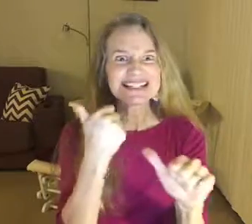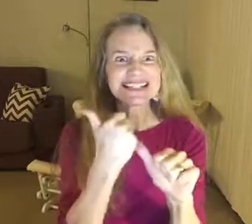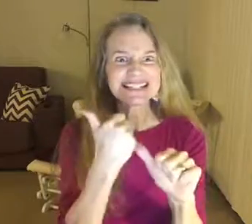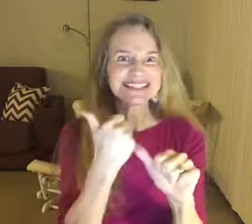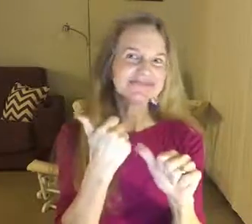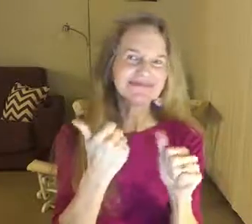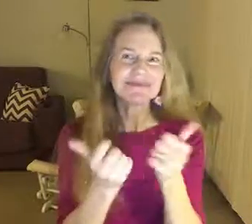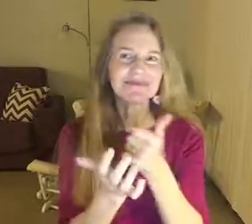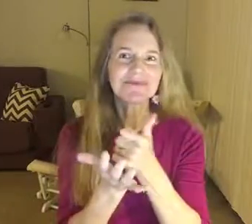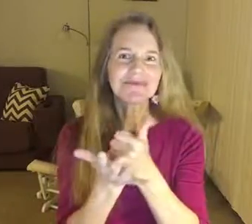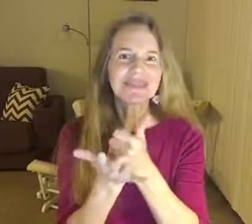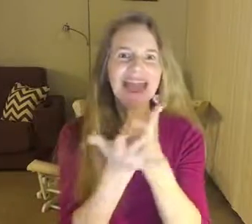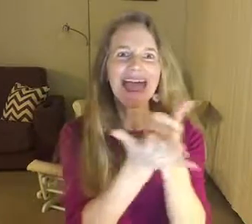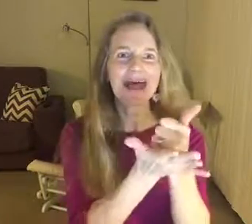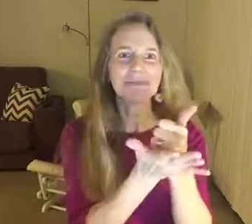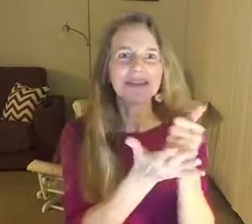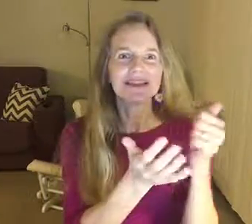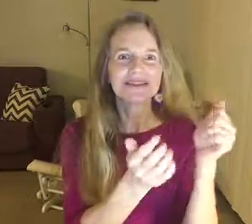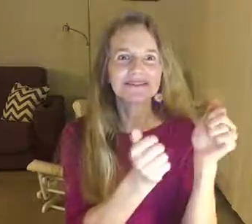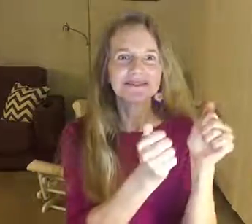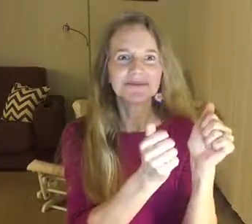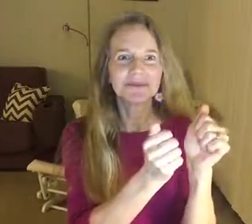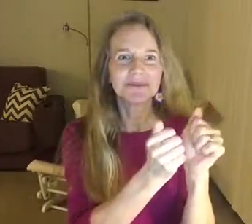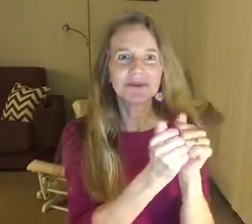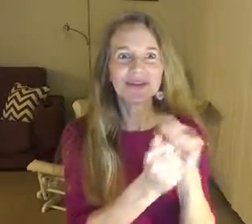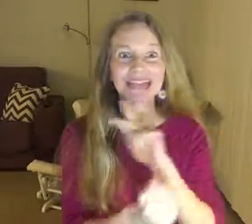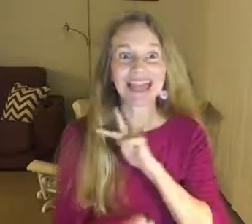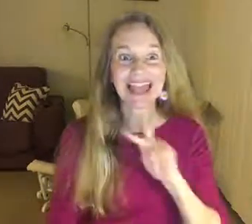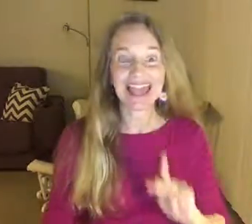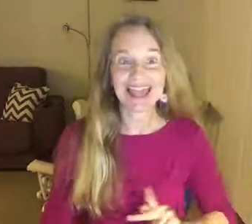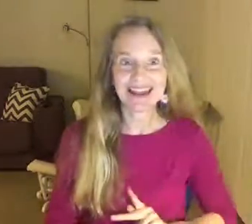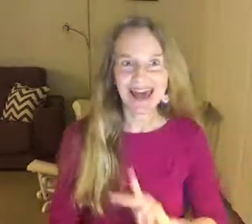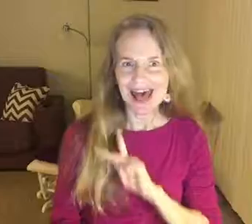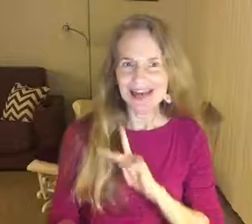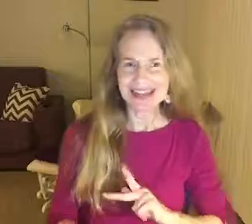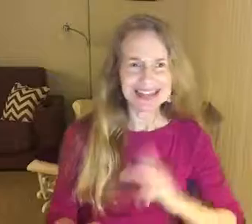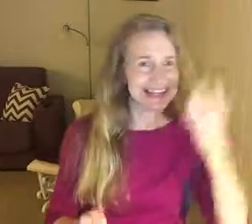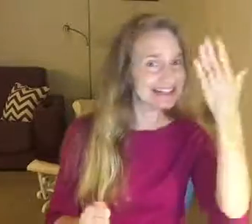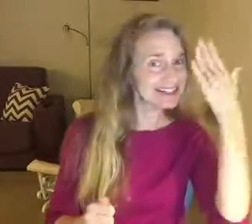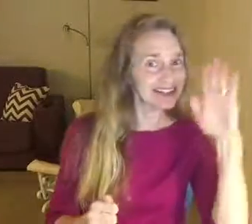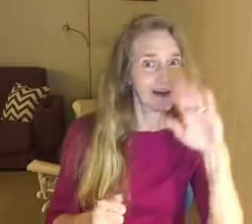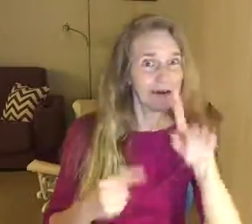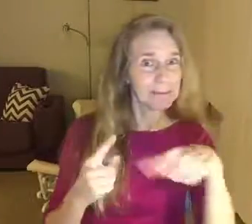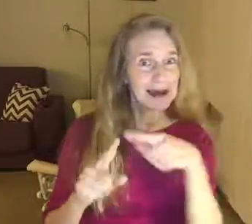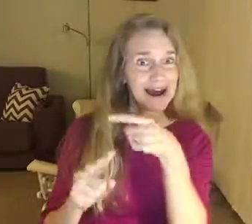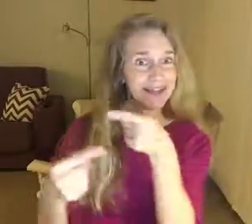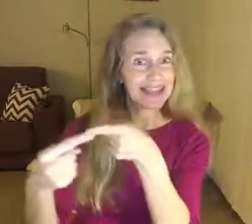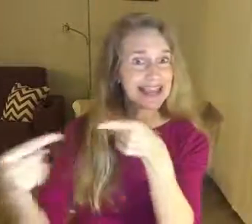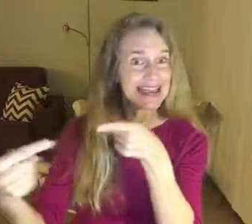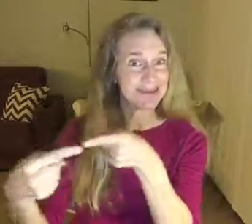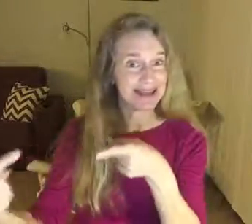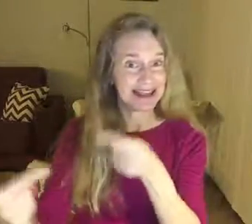insistent, helping with the king. The king didn't know about the enemy.